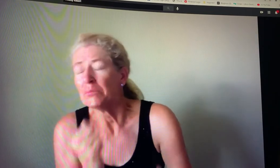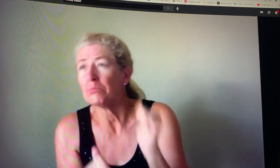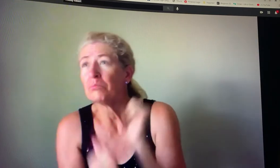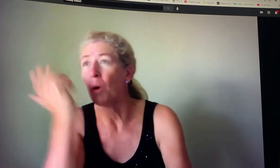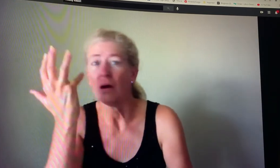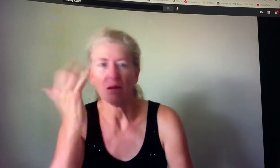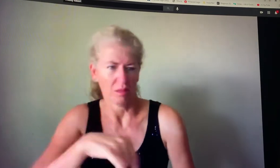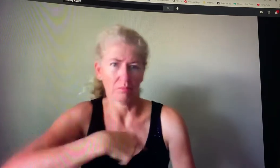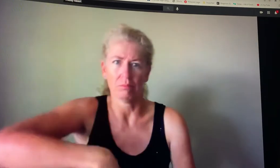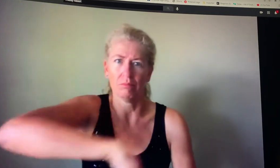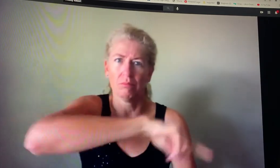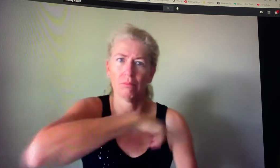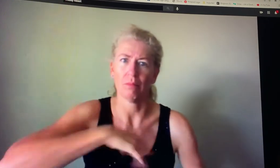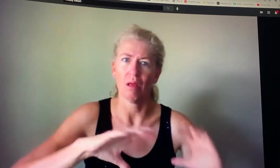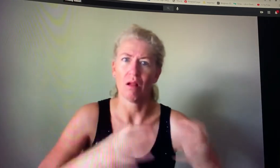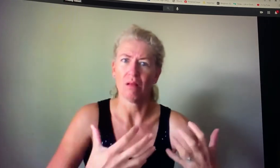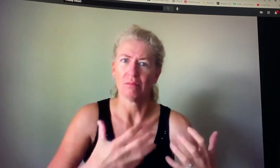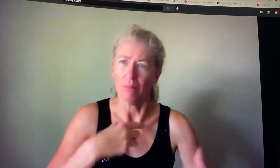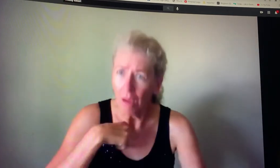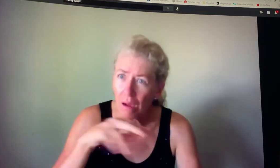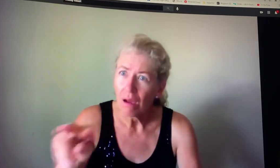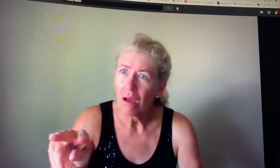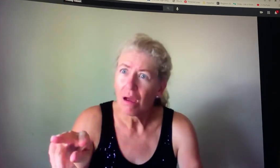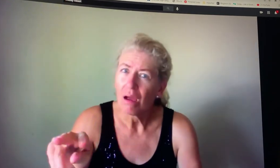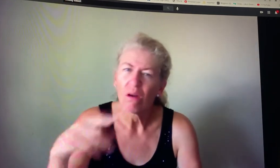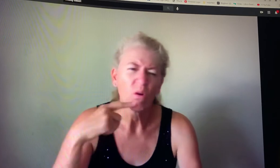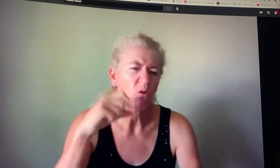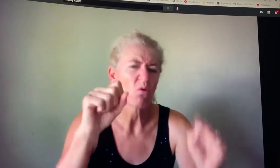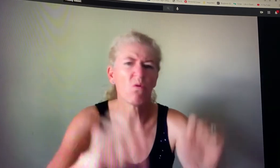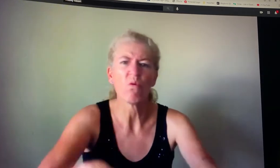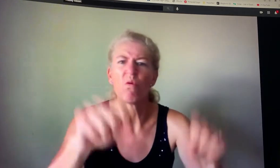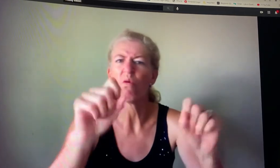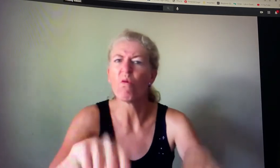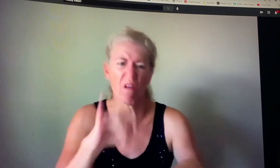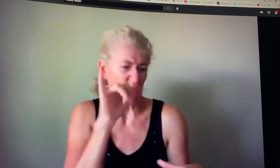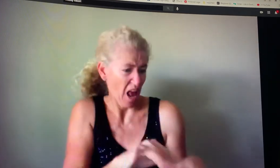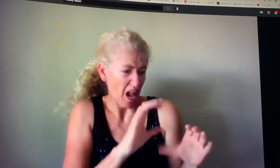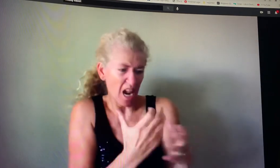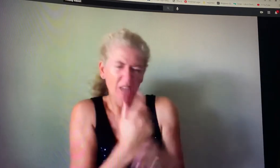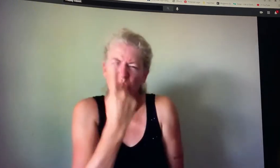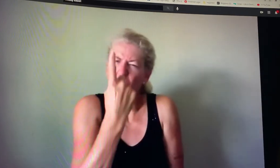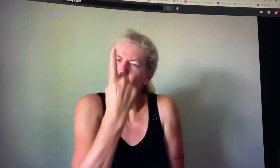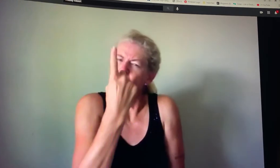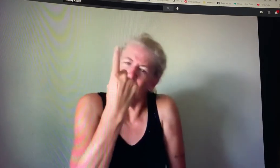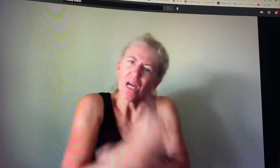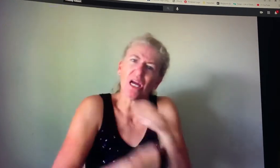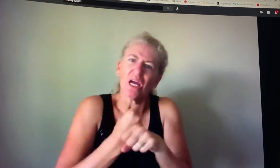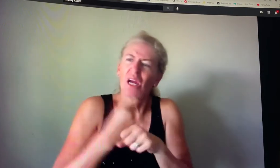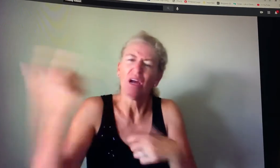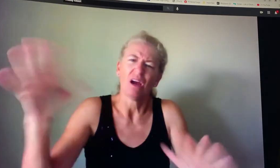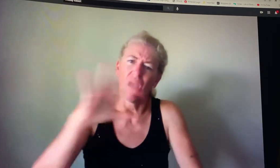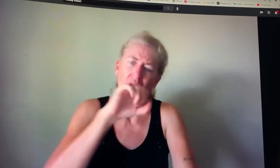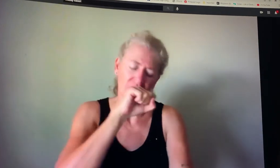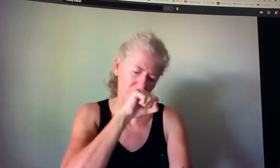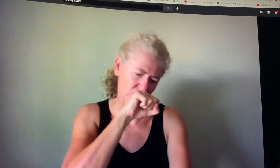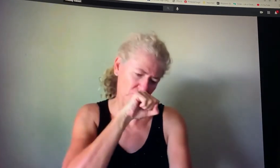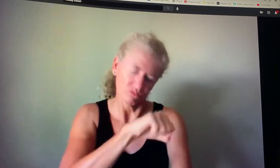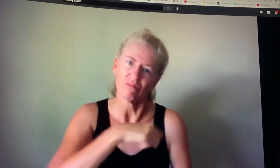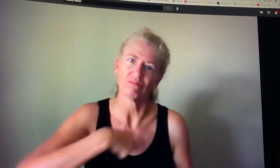no he actually missed our class so much he said that he he never had